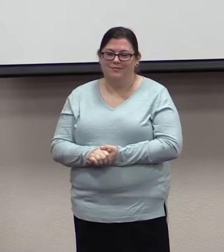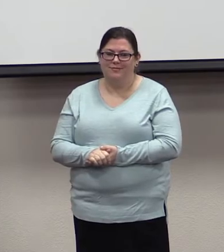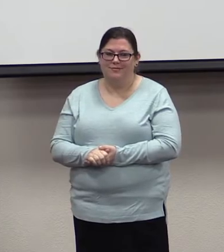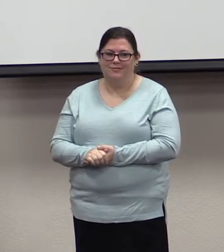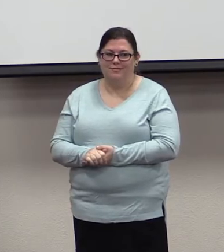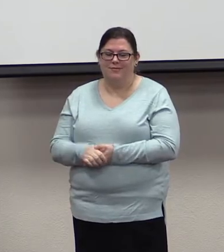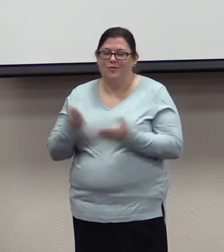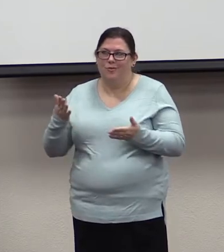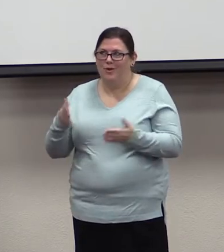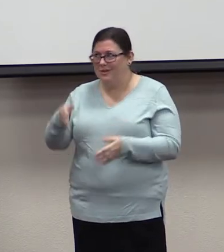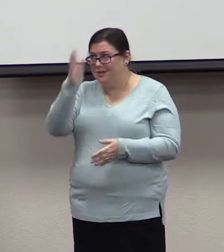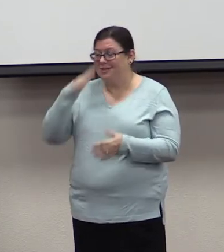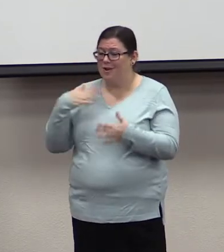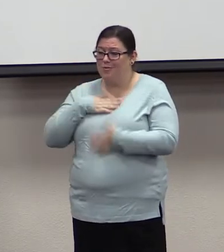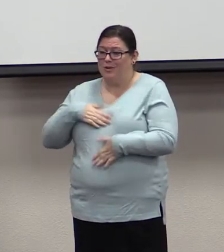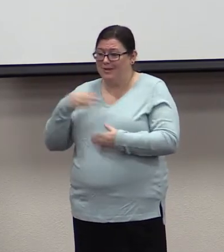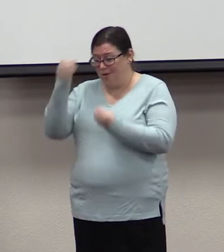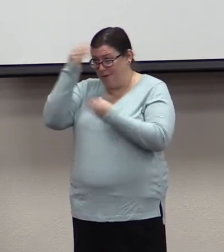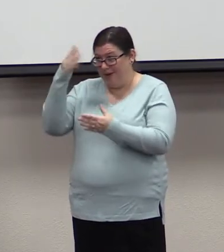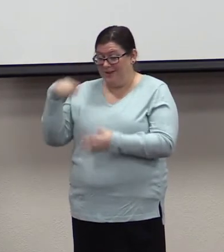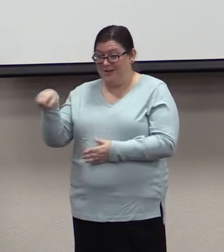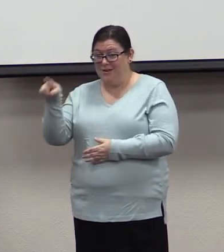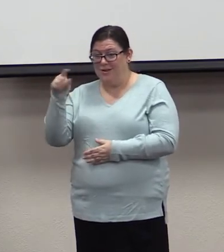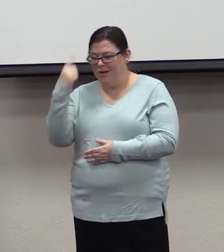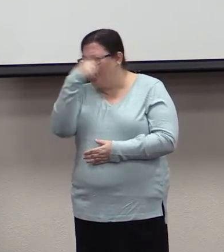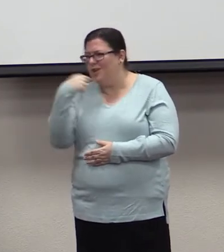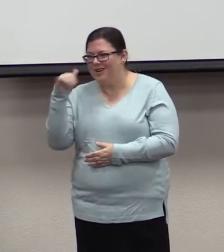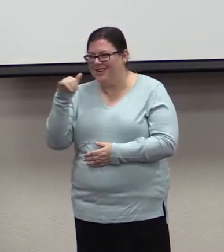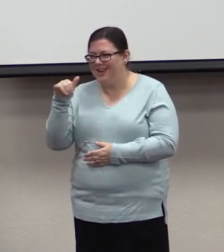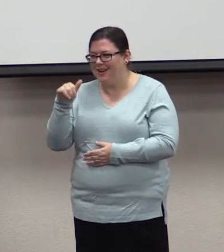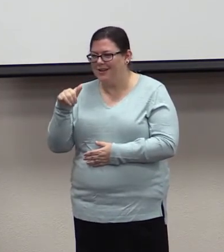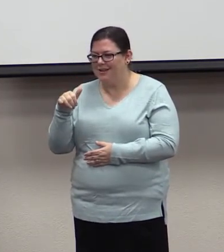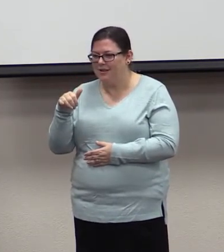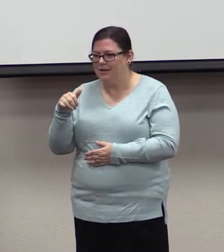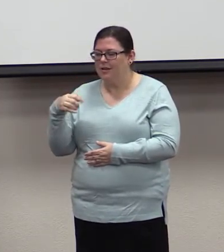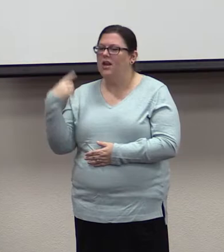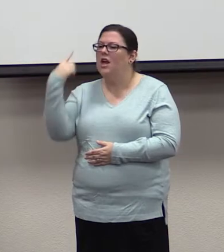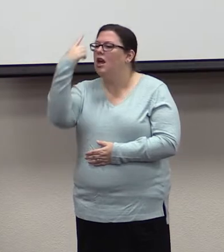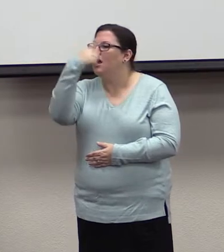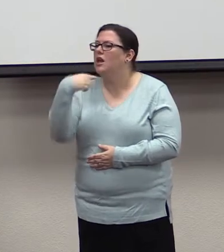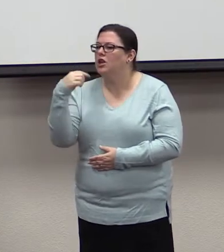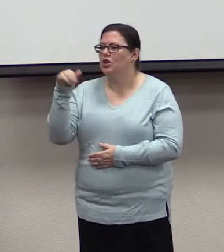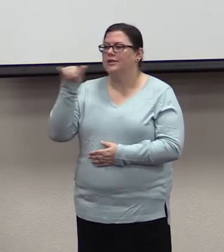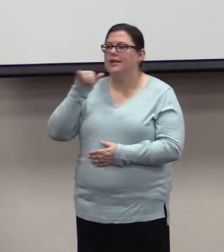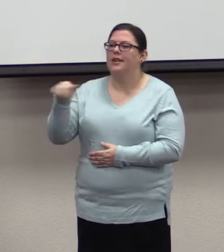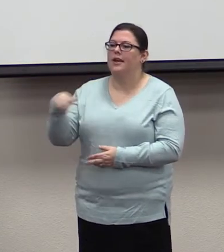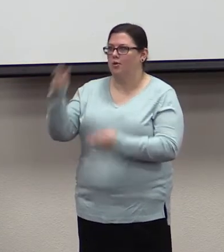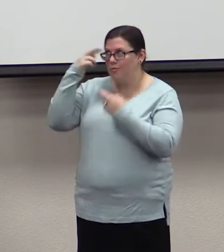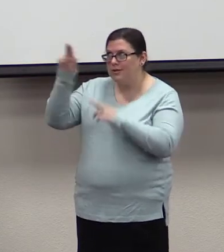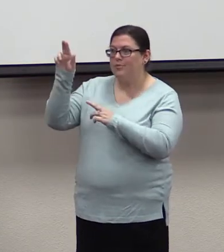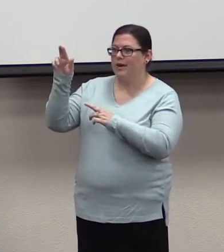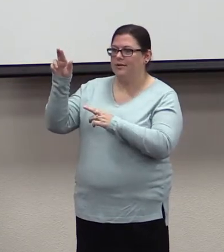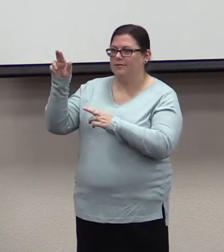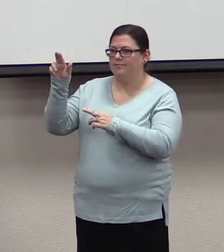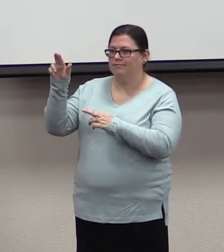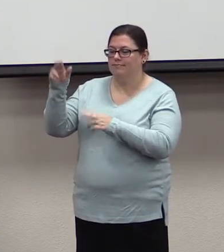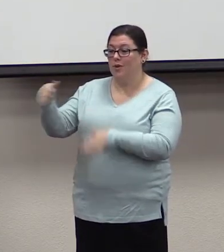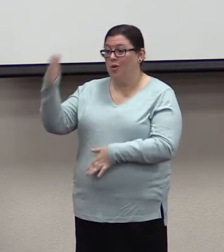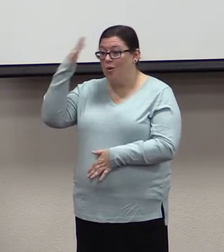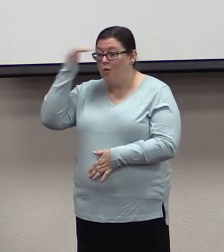God-pleasing obedience look like? It looks like respect. And why do we respect others?